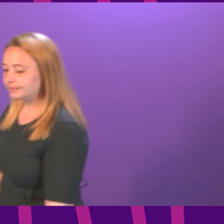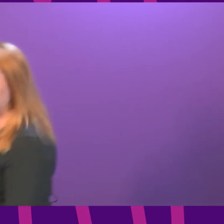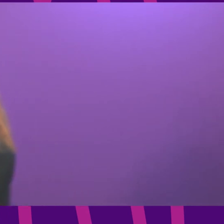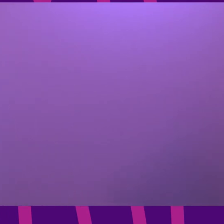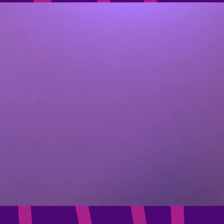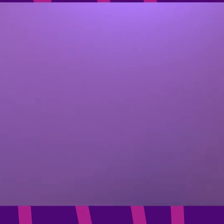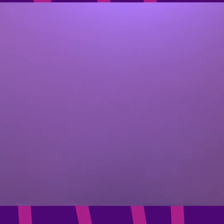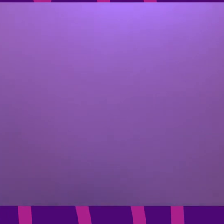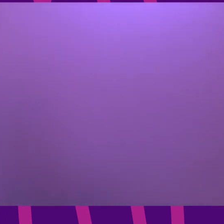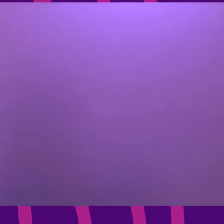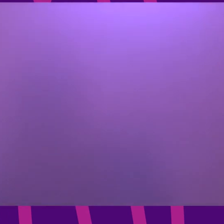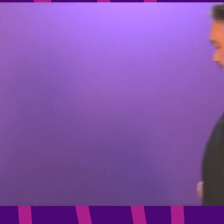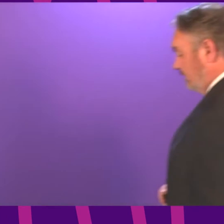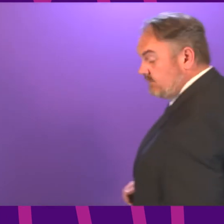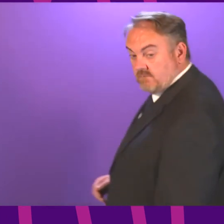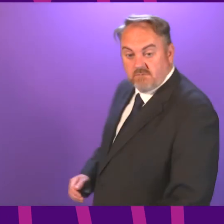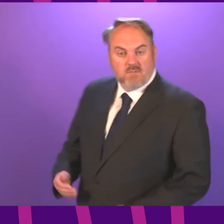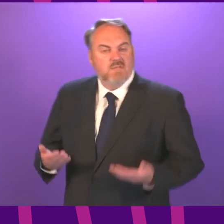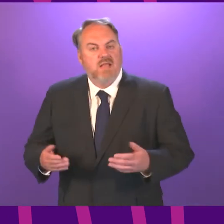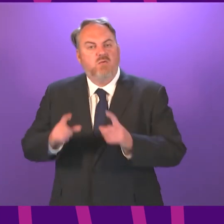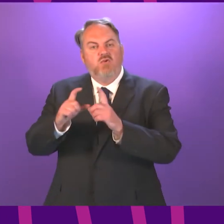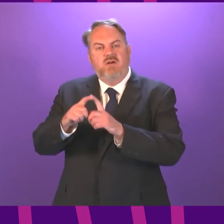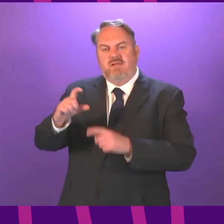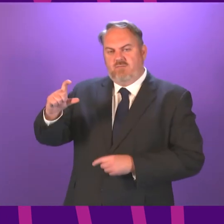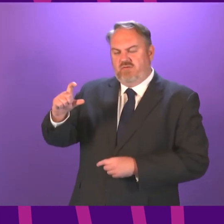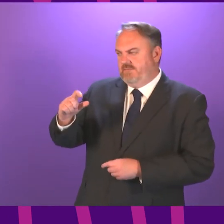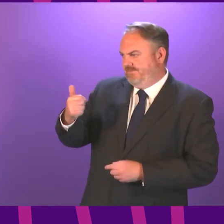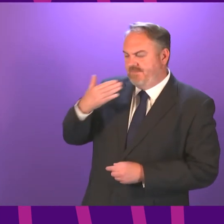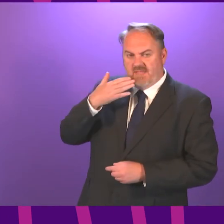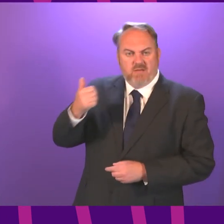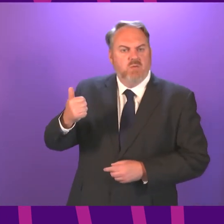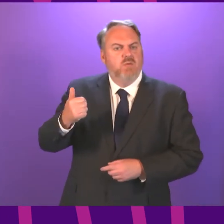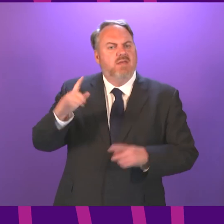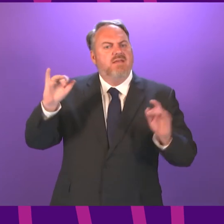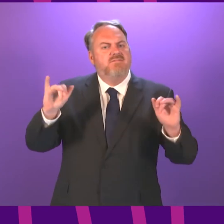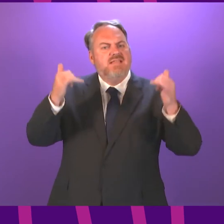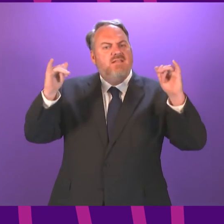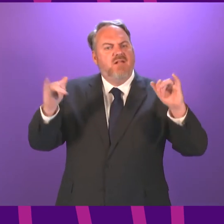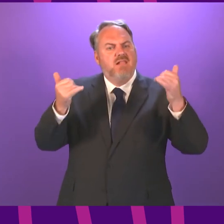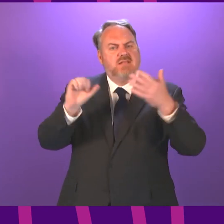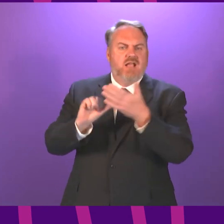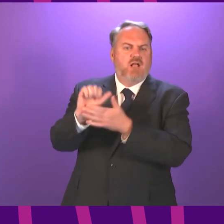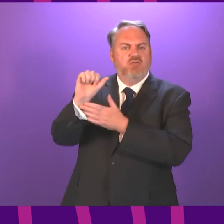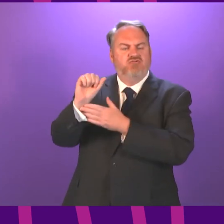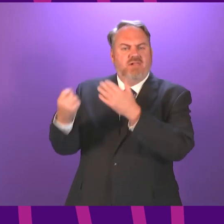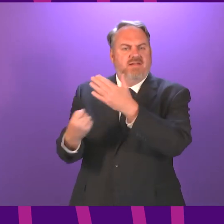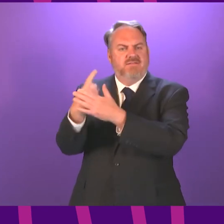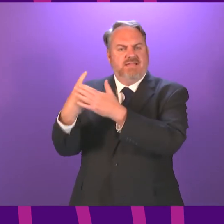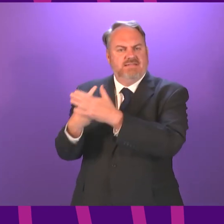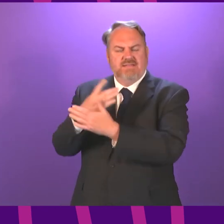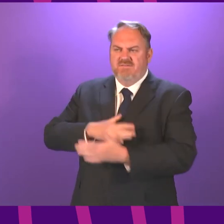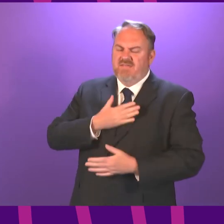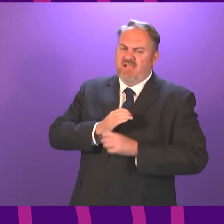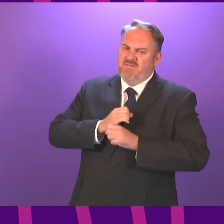by Joe Fitzpat thank you many cultural venues and festival organisers are understandably frustrated by the perceived